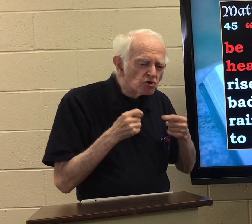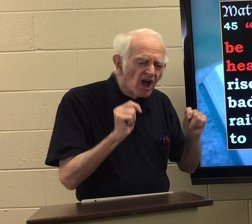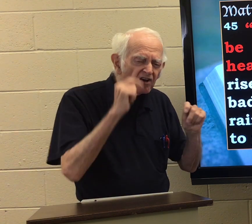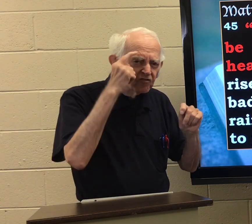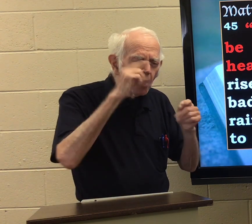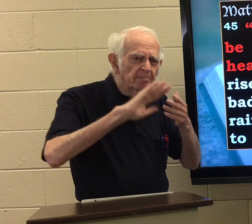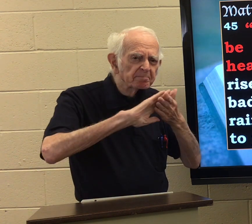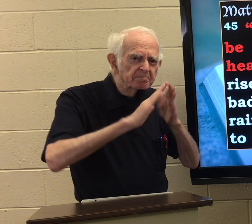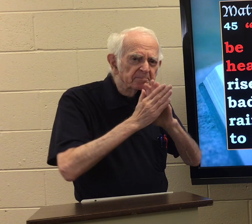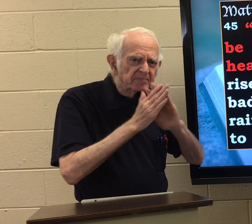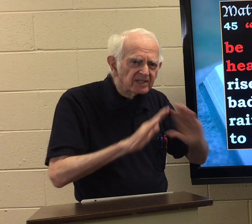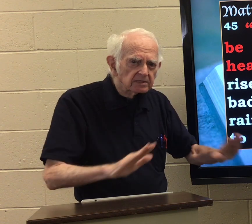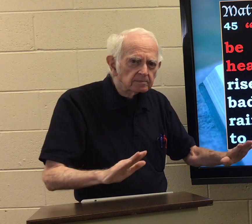If you try for peace,